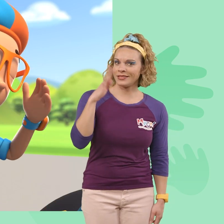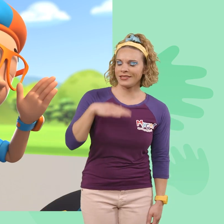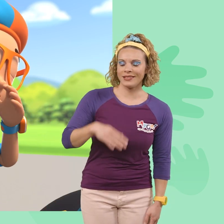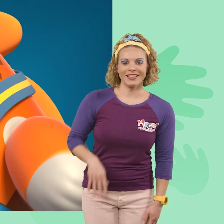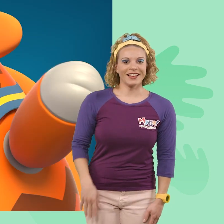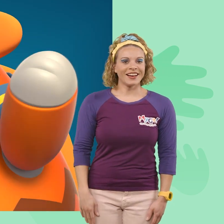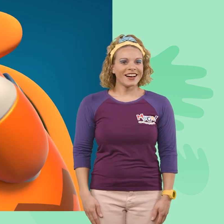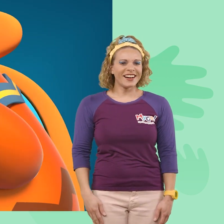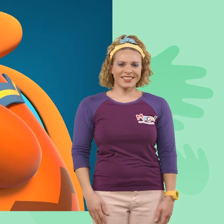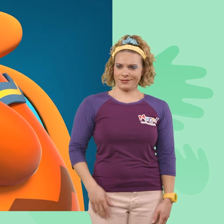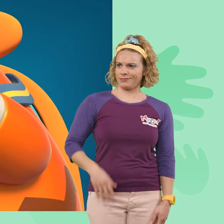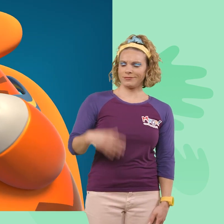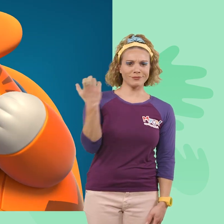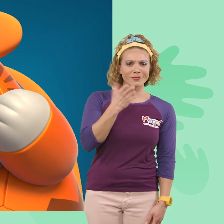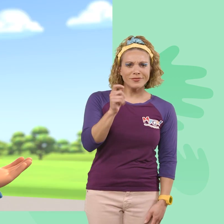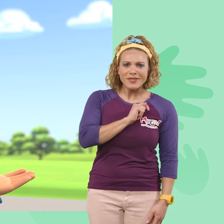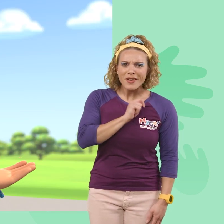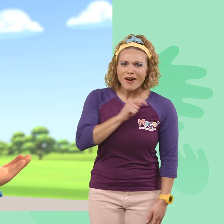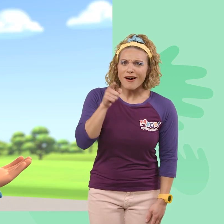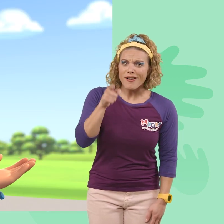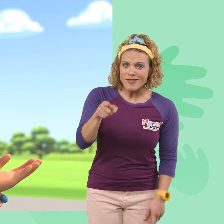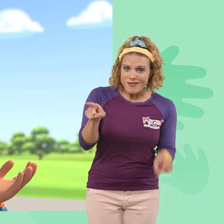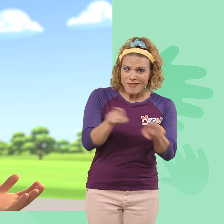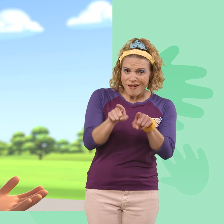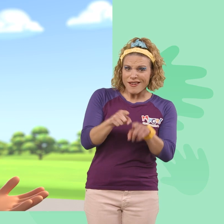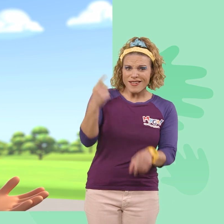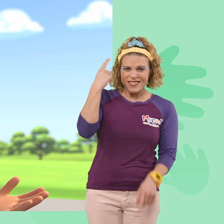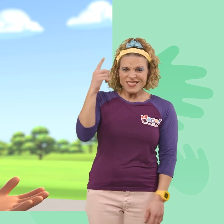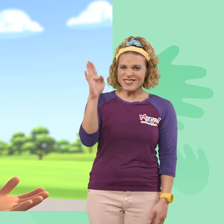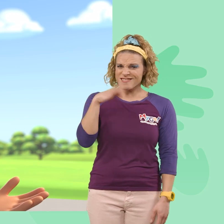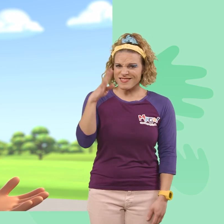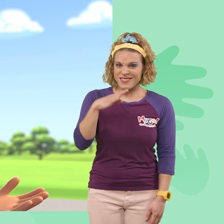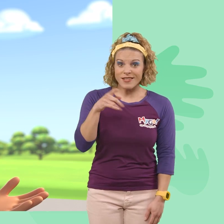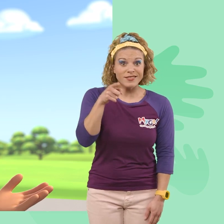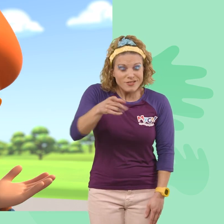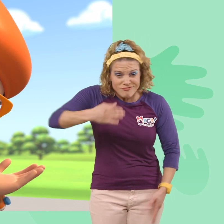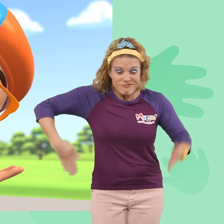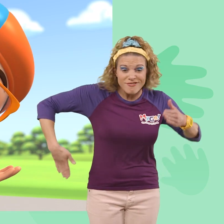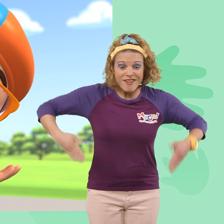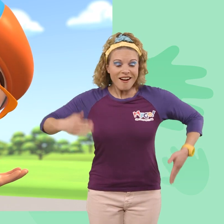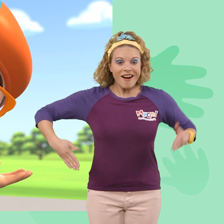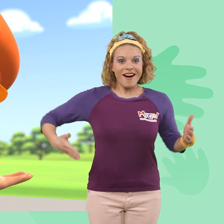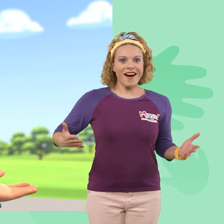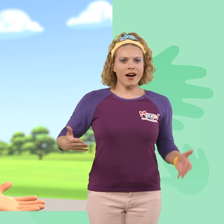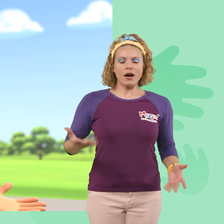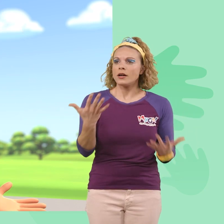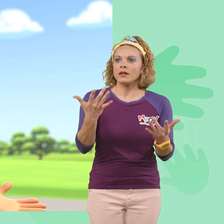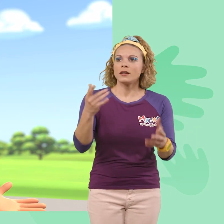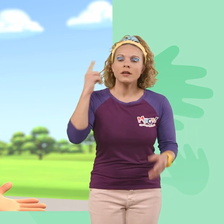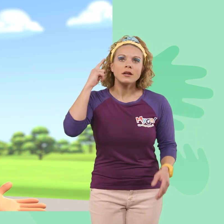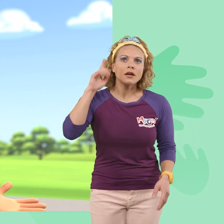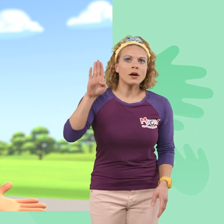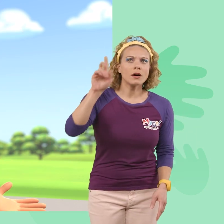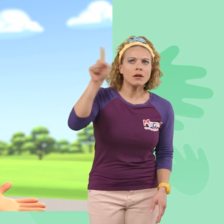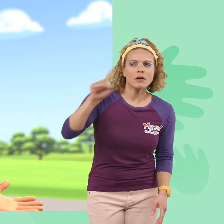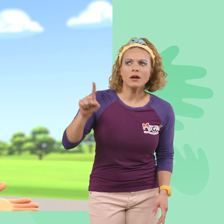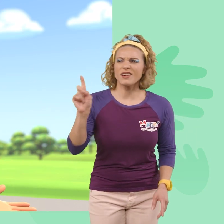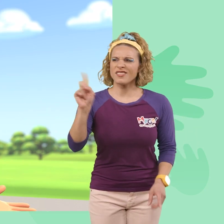too! Wow, Tabs! Even you think it's stinky! And you're a robot! Wait! Where's that buzzing sound